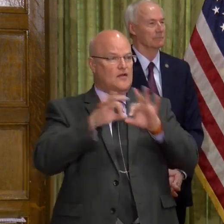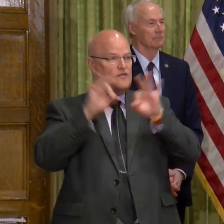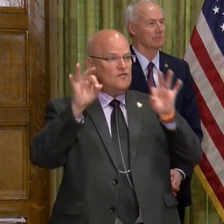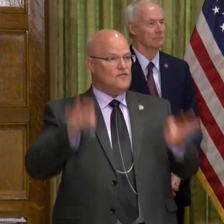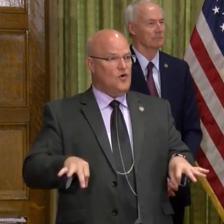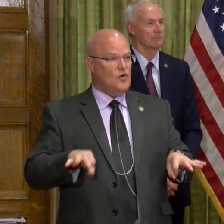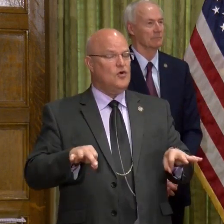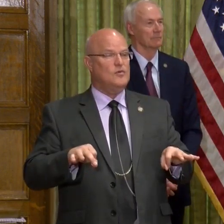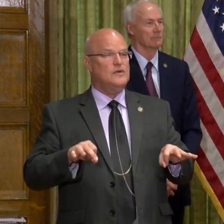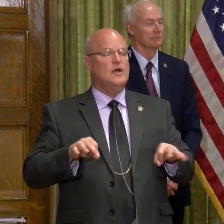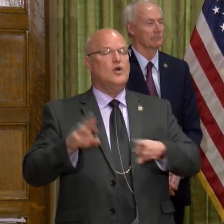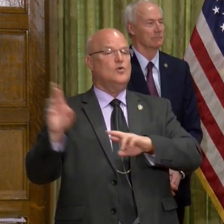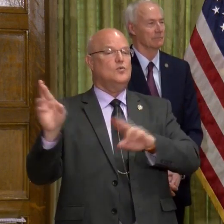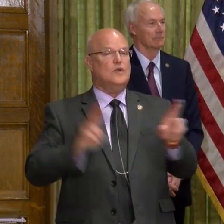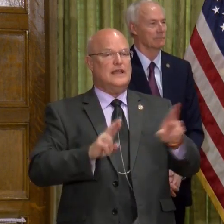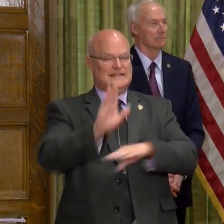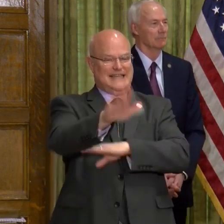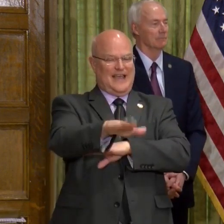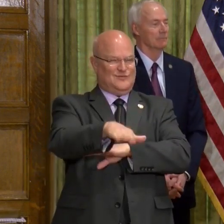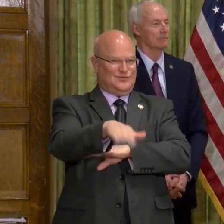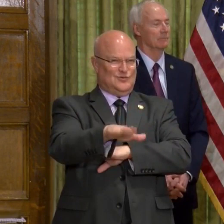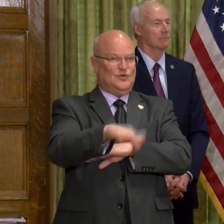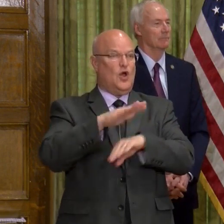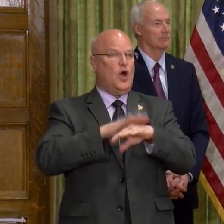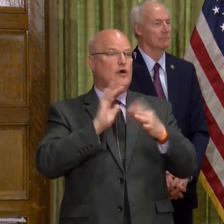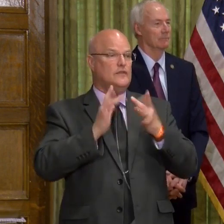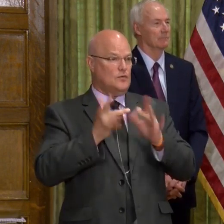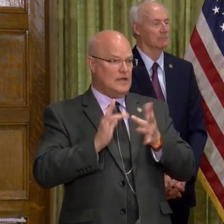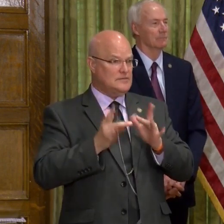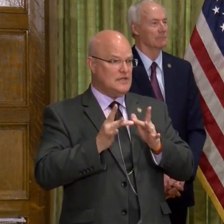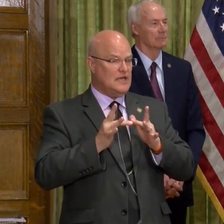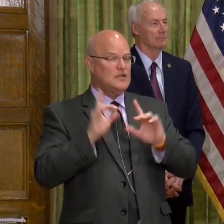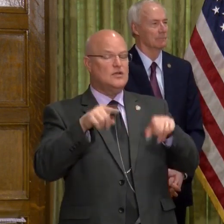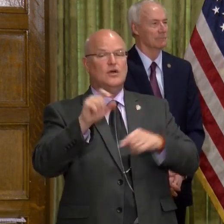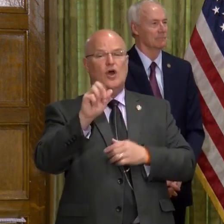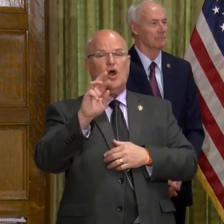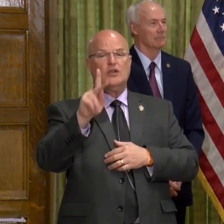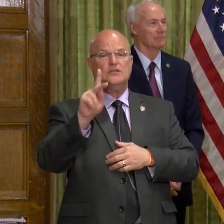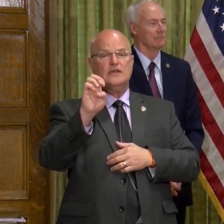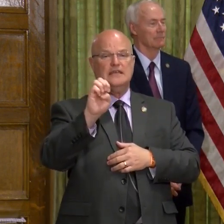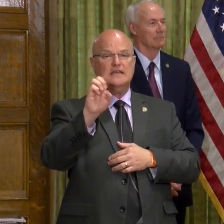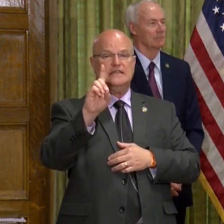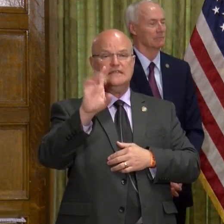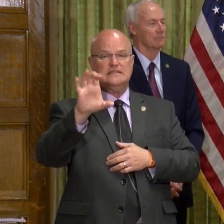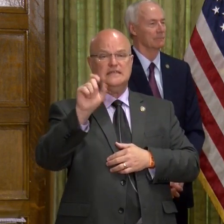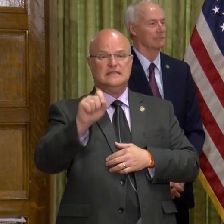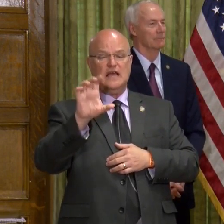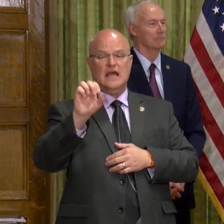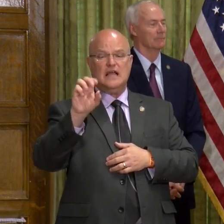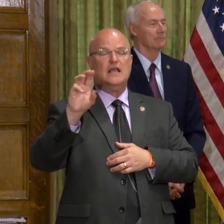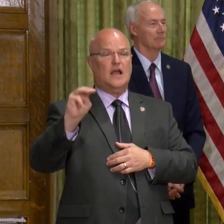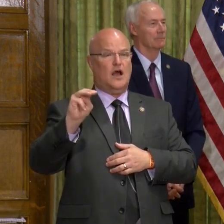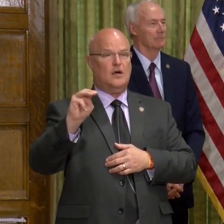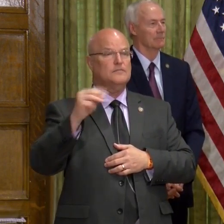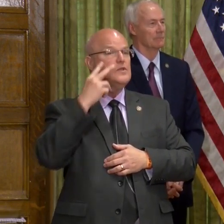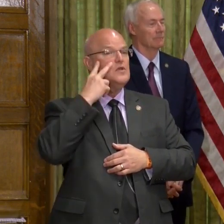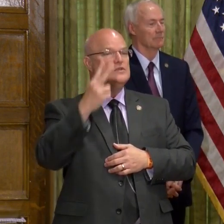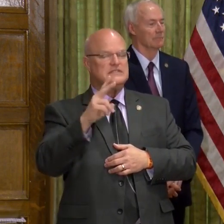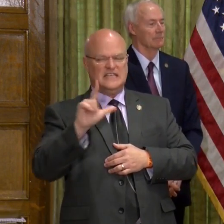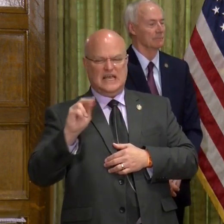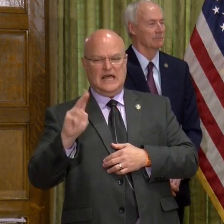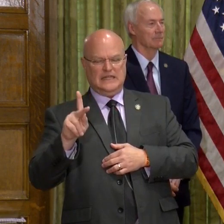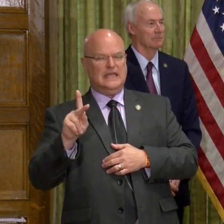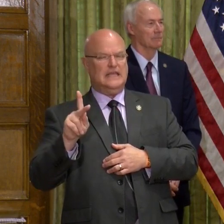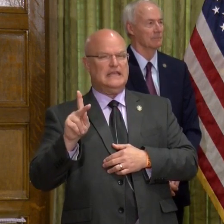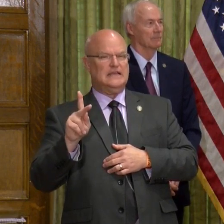via form stack available late this afternoon on our website. You can go to ArkansasEDC.com and you'll see a link